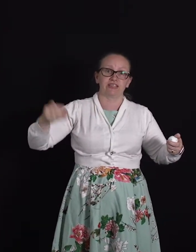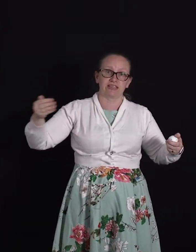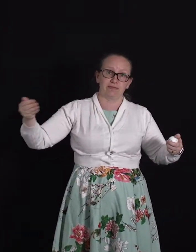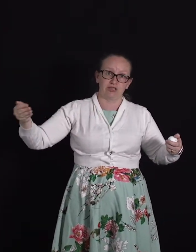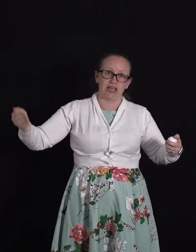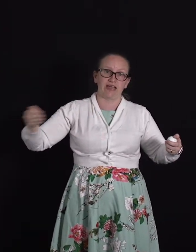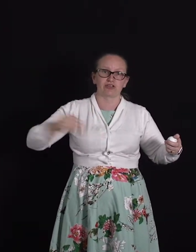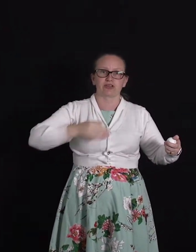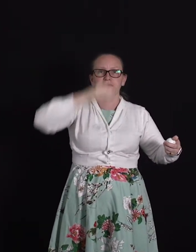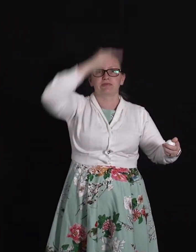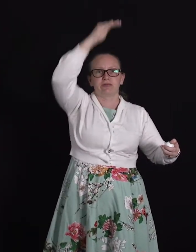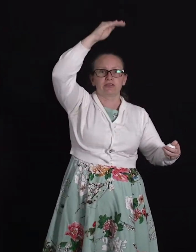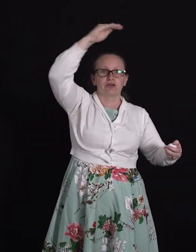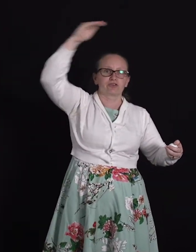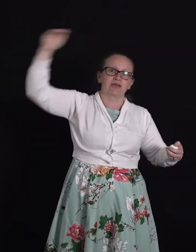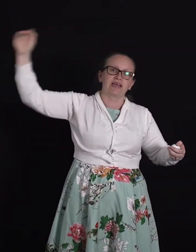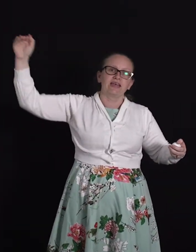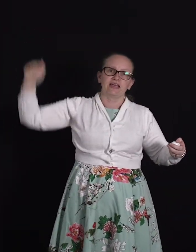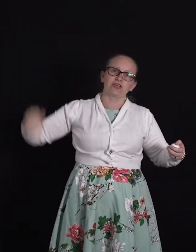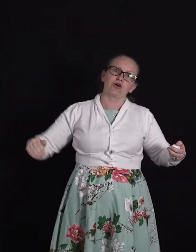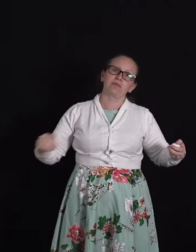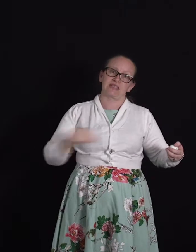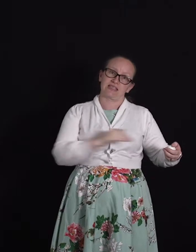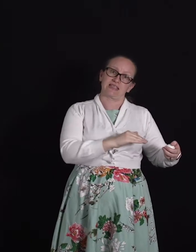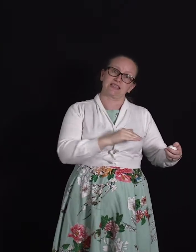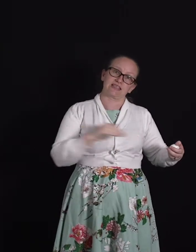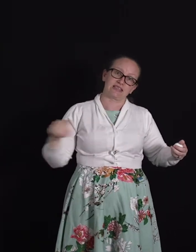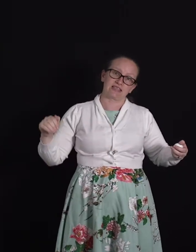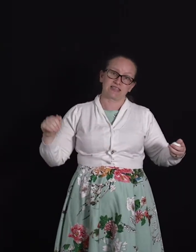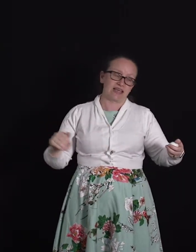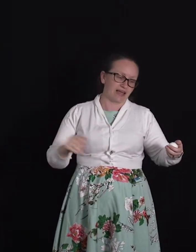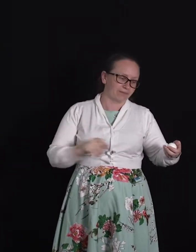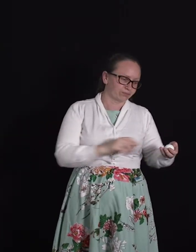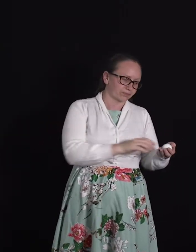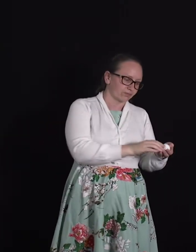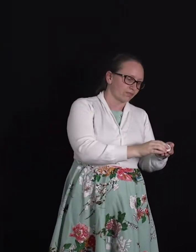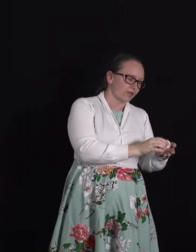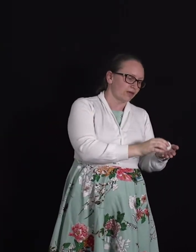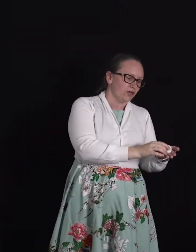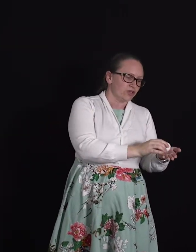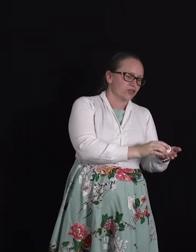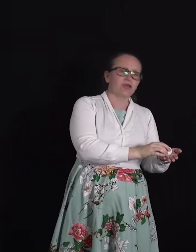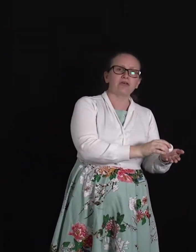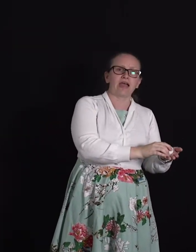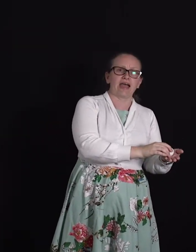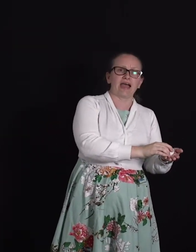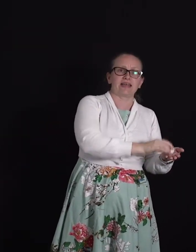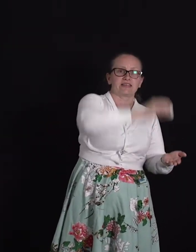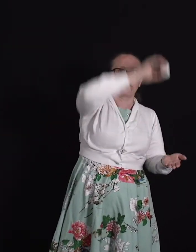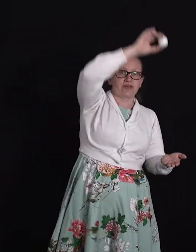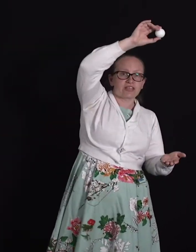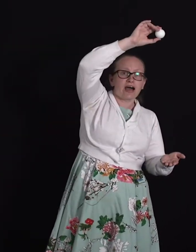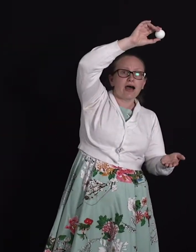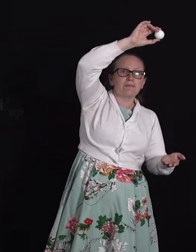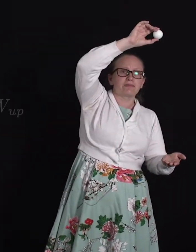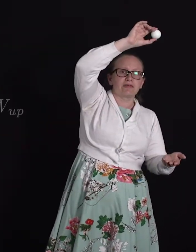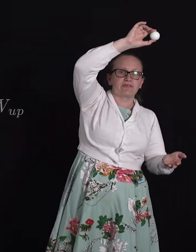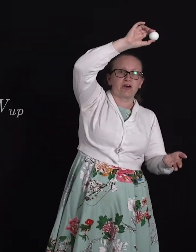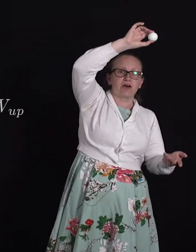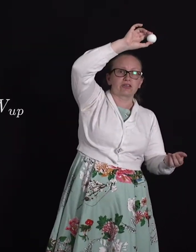is mgh so we're not doing enormous distances here. So as it goes up we've got